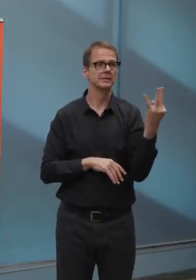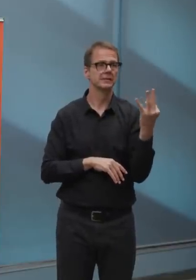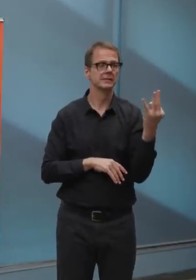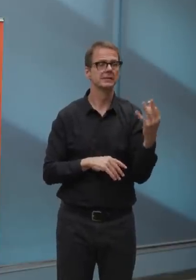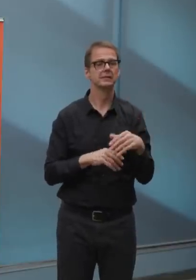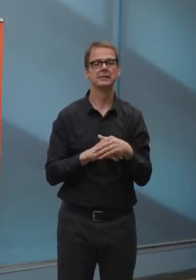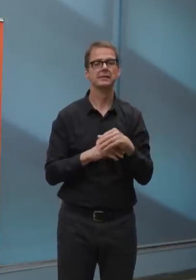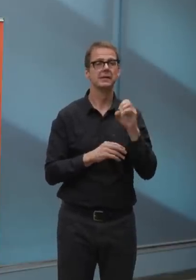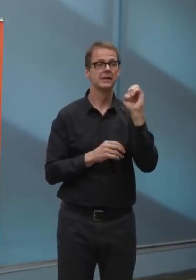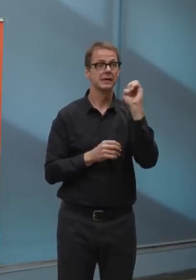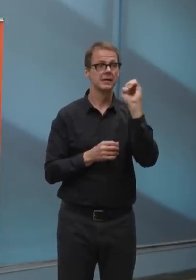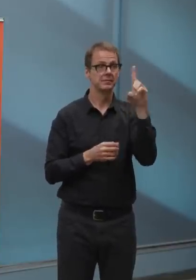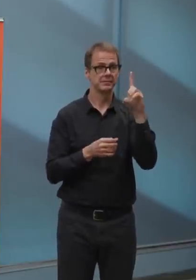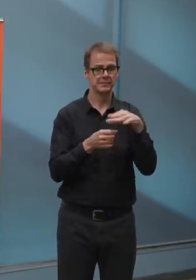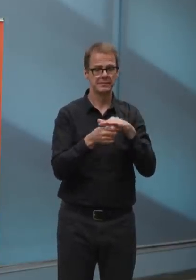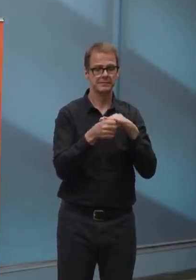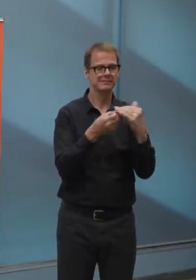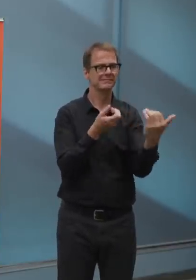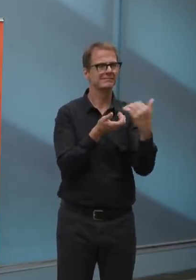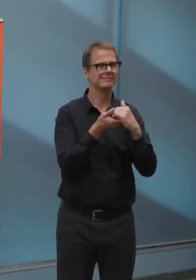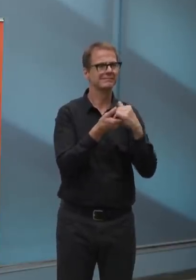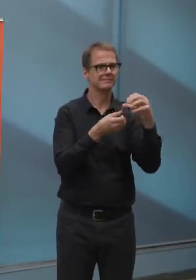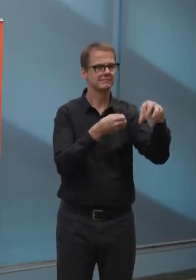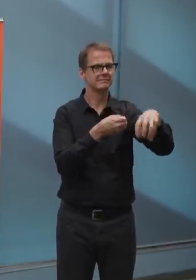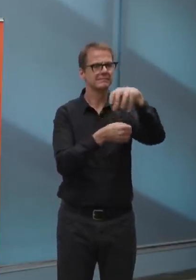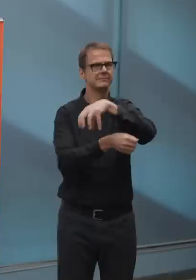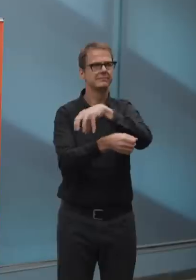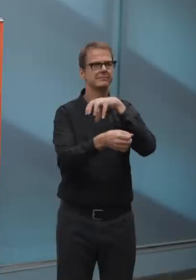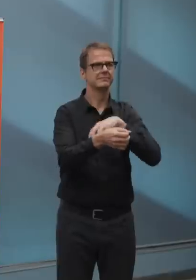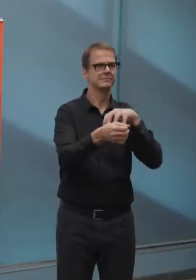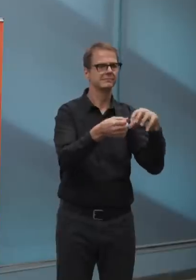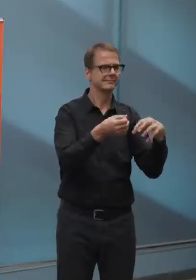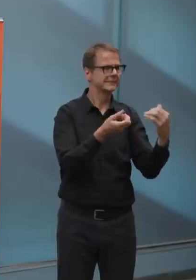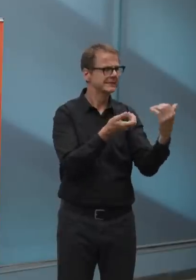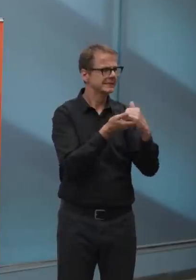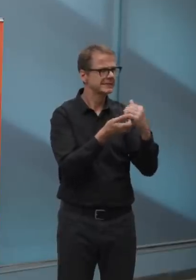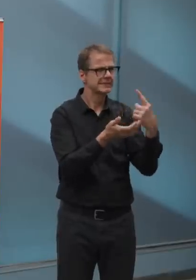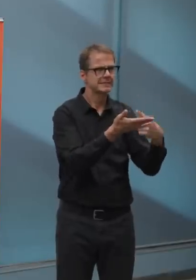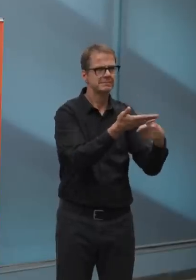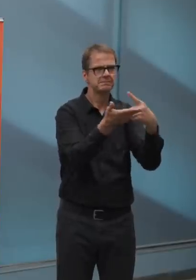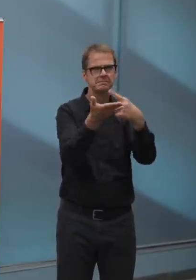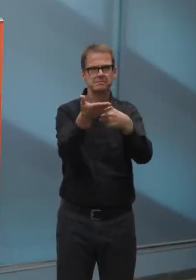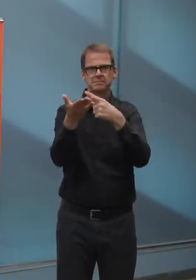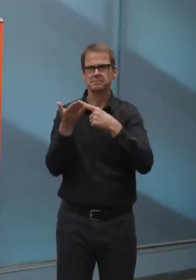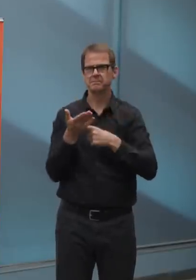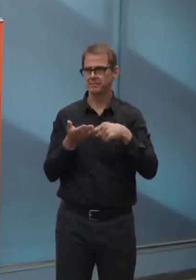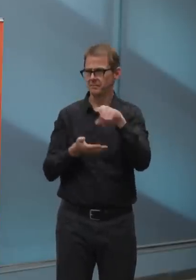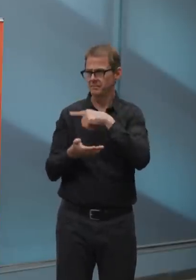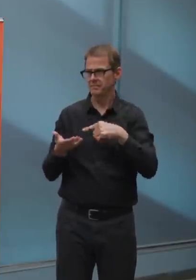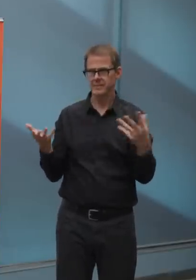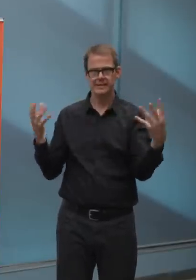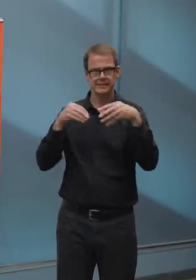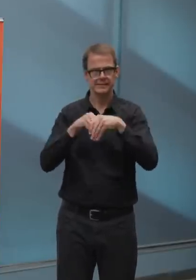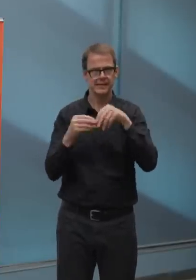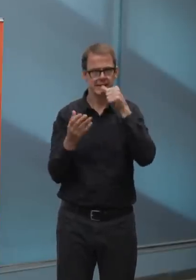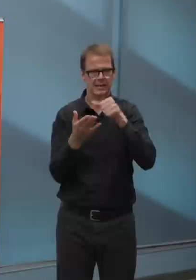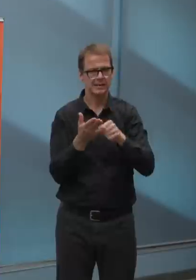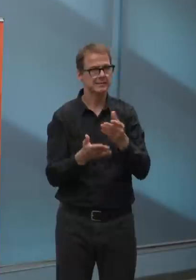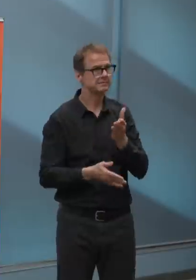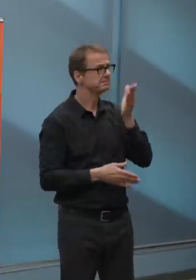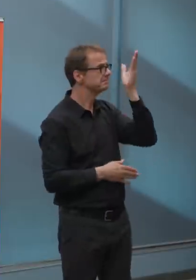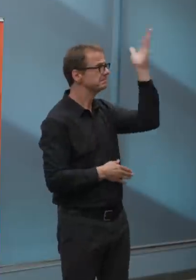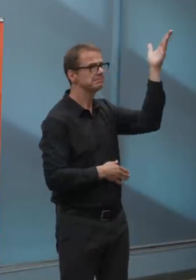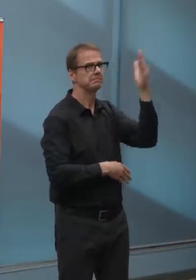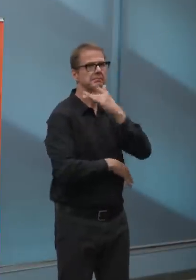provincial government asking the government of Alberta to immediately join our efforts to seek substantive discussions with our federal government to take